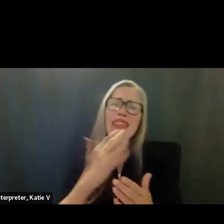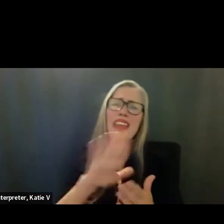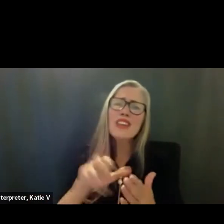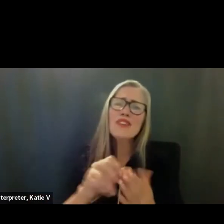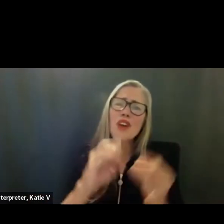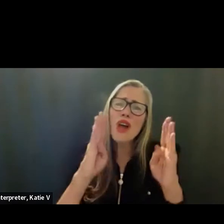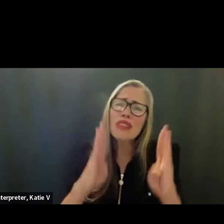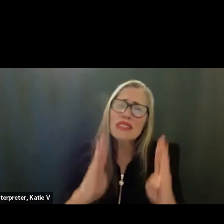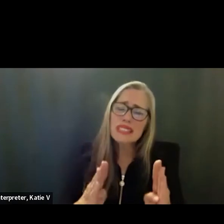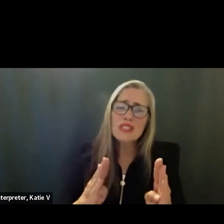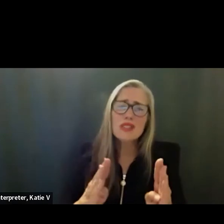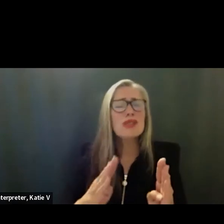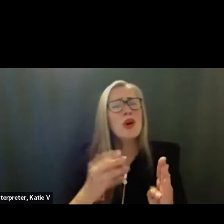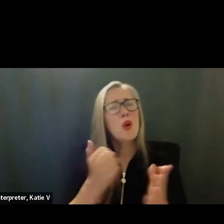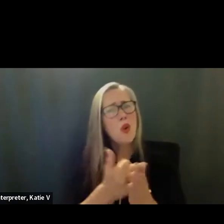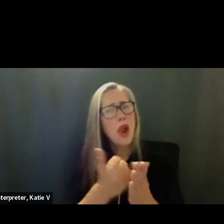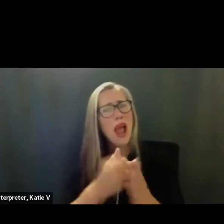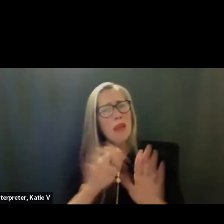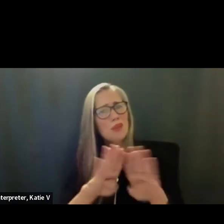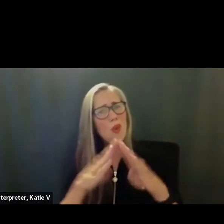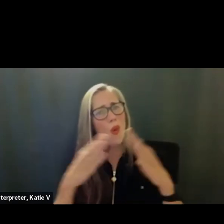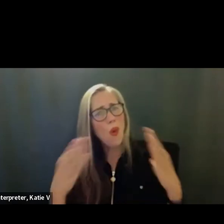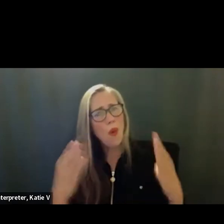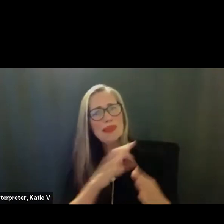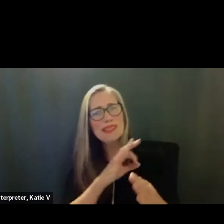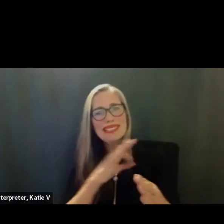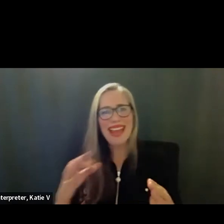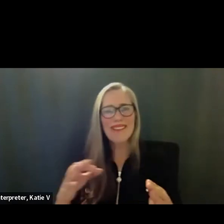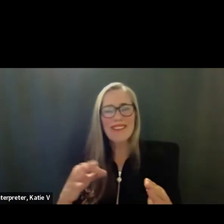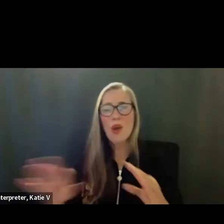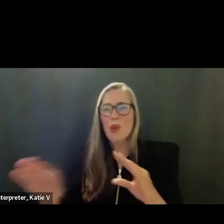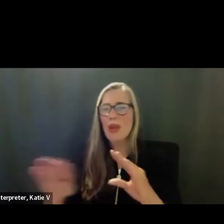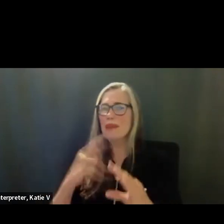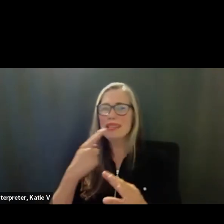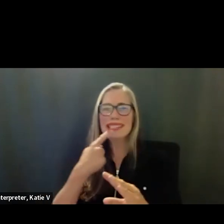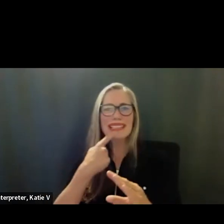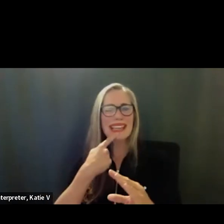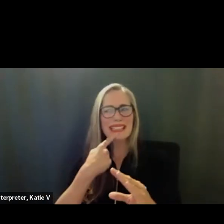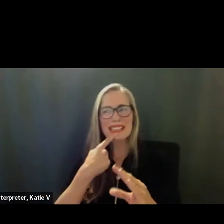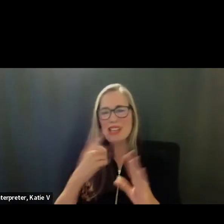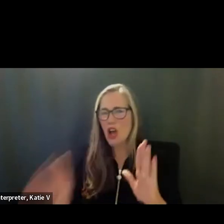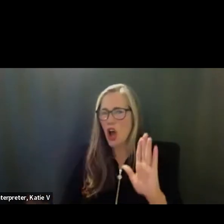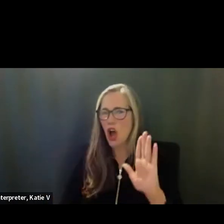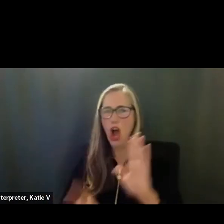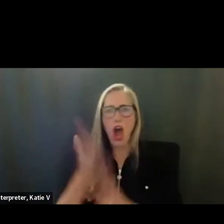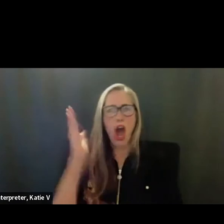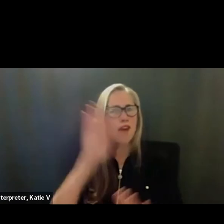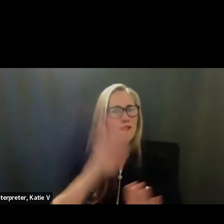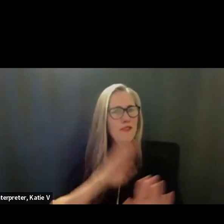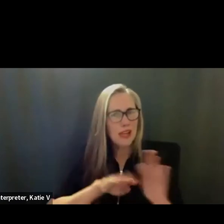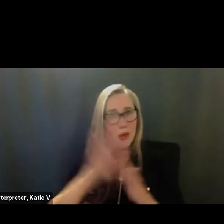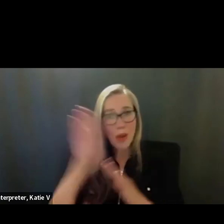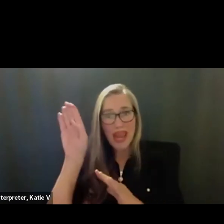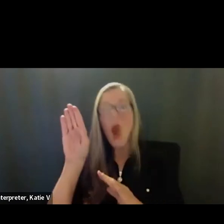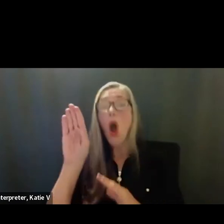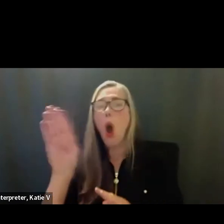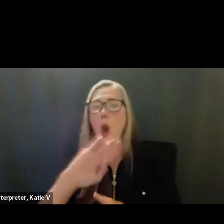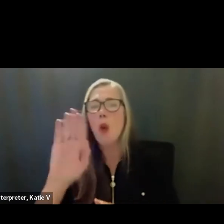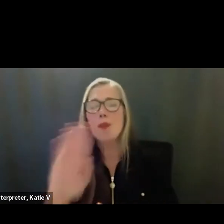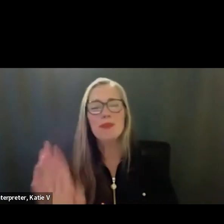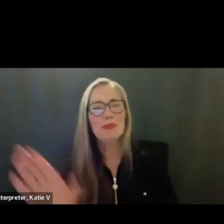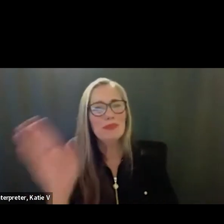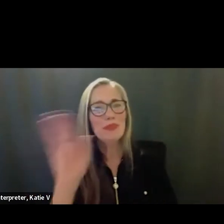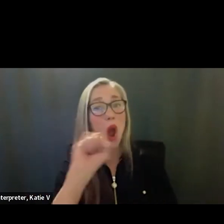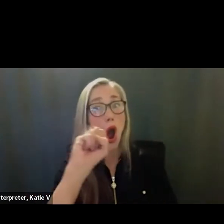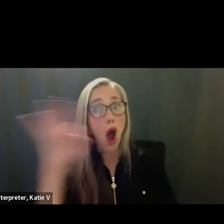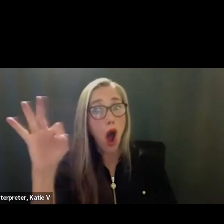and messages about the, is it off in a way? Apagado y guardado. The cell phones. So it's,